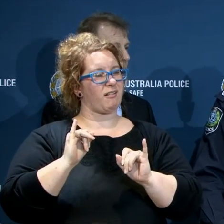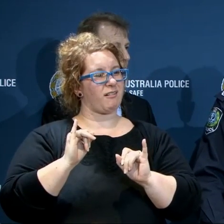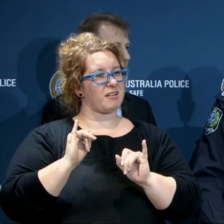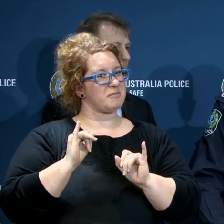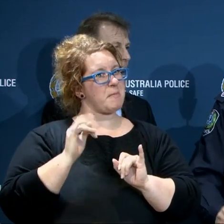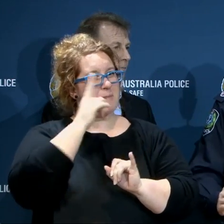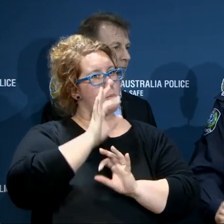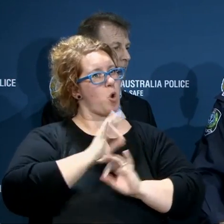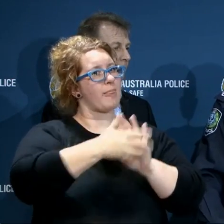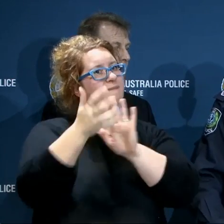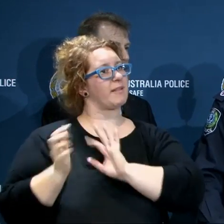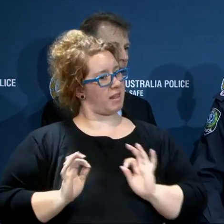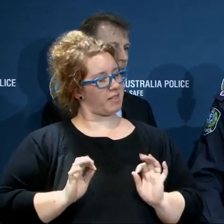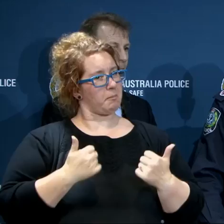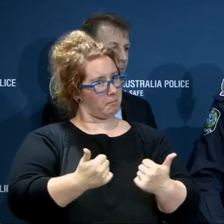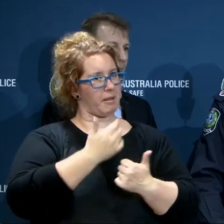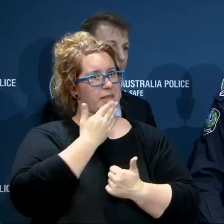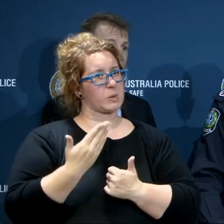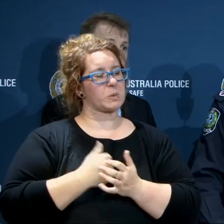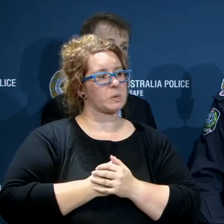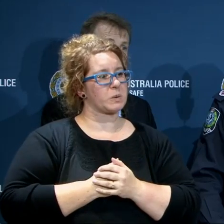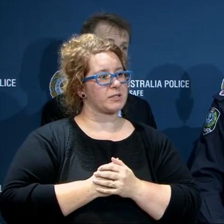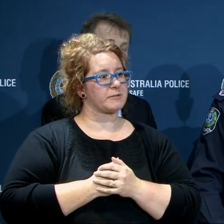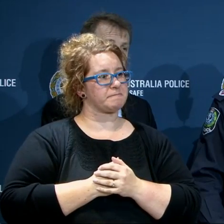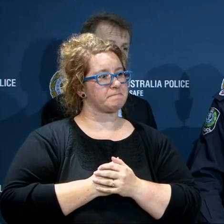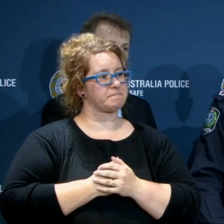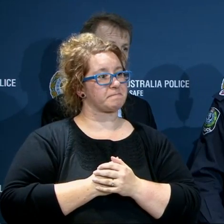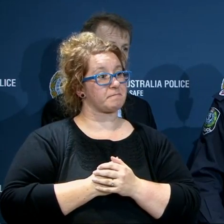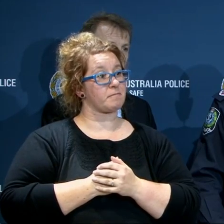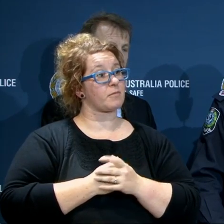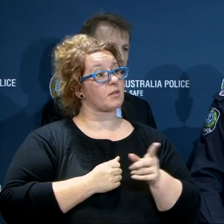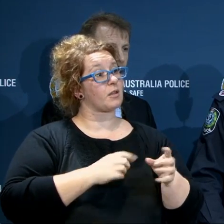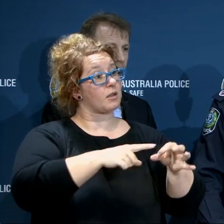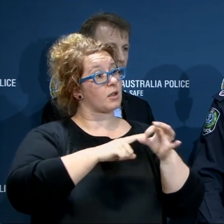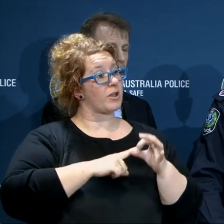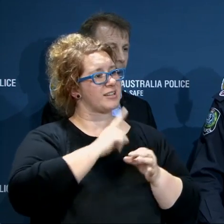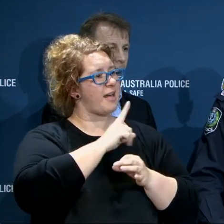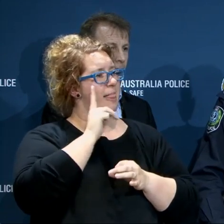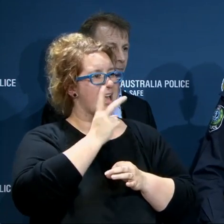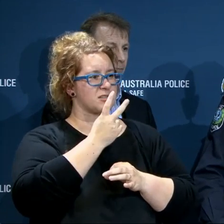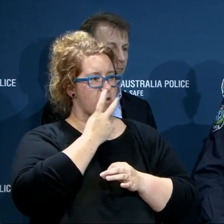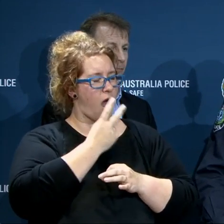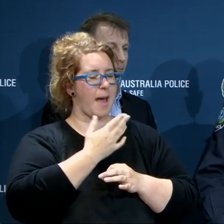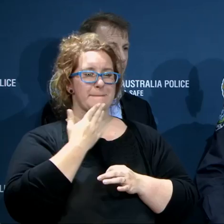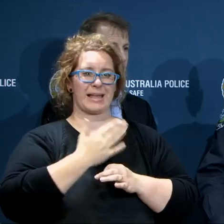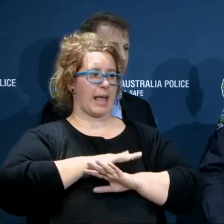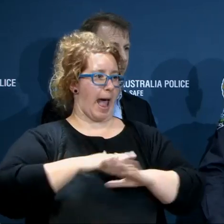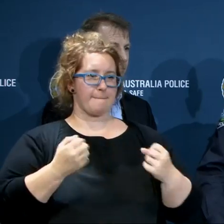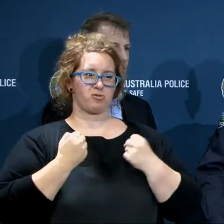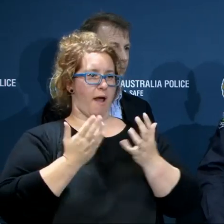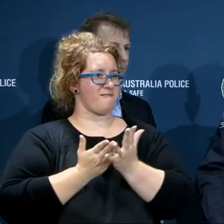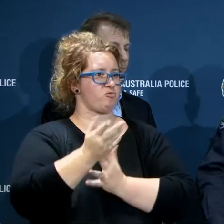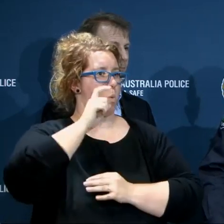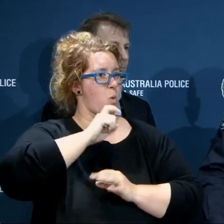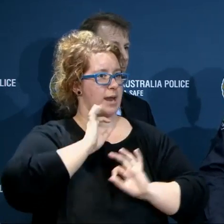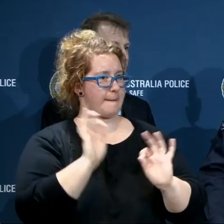And I think that's a credit to the community generally. You've renewed a couple of warnings from last night about not driving if unnecessary. What did you think